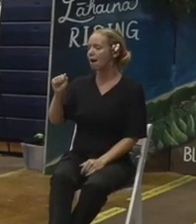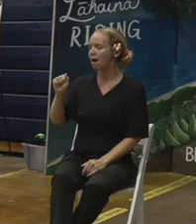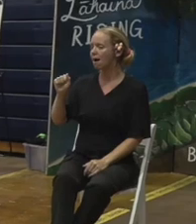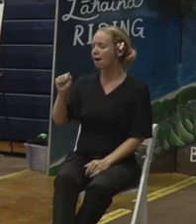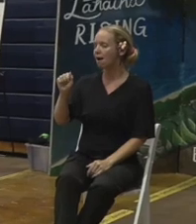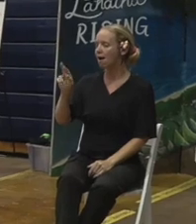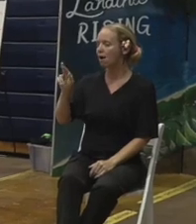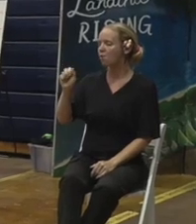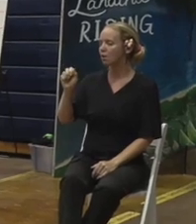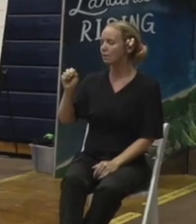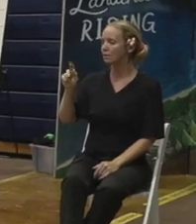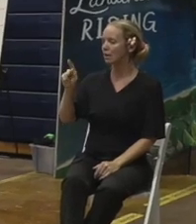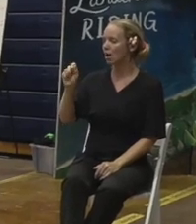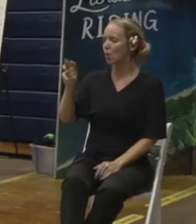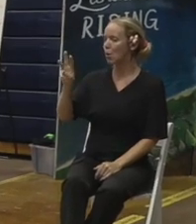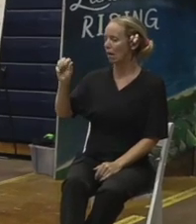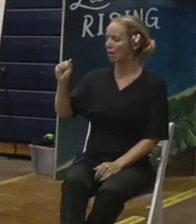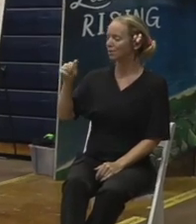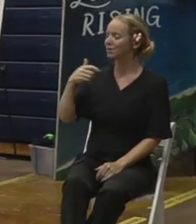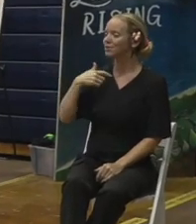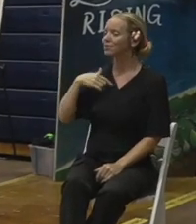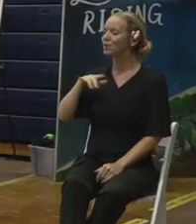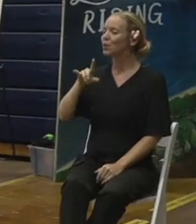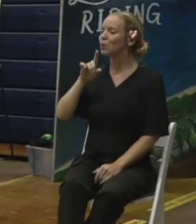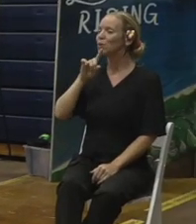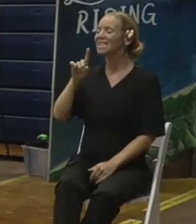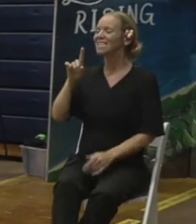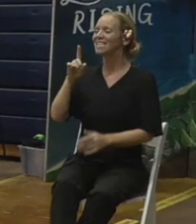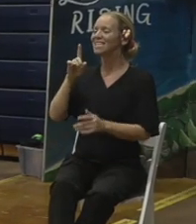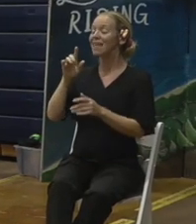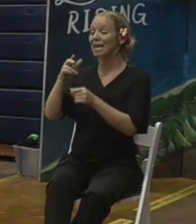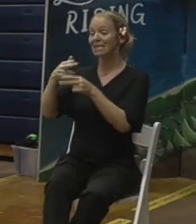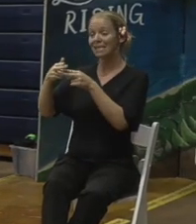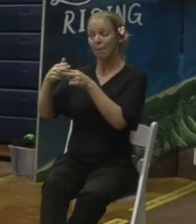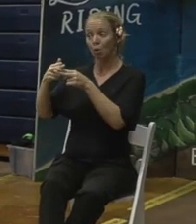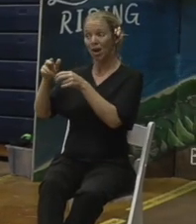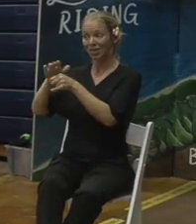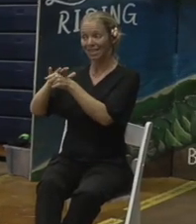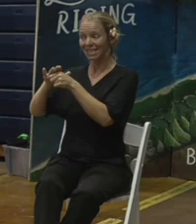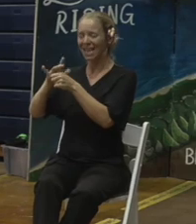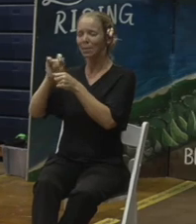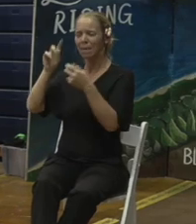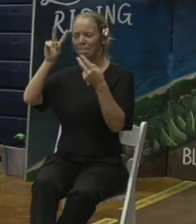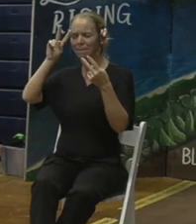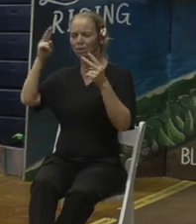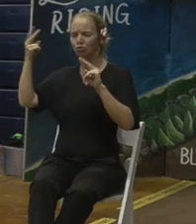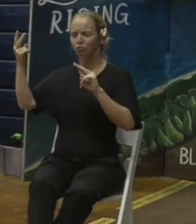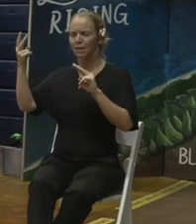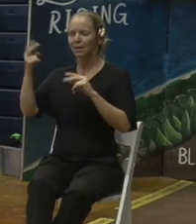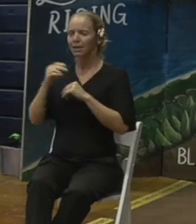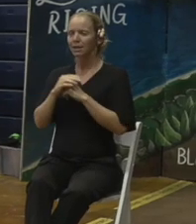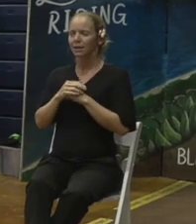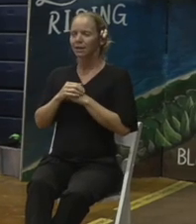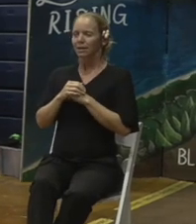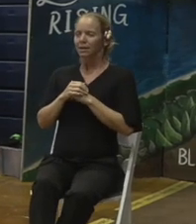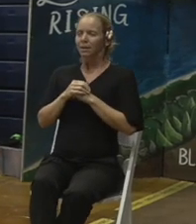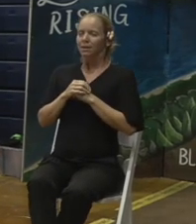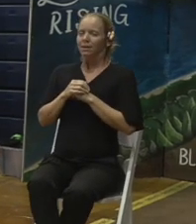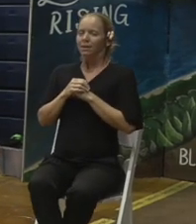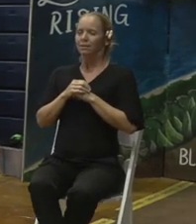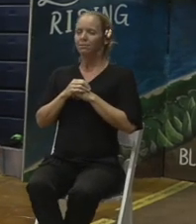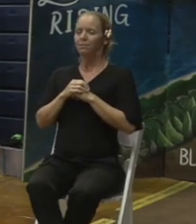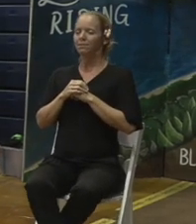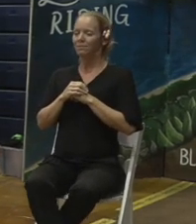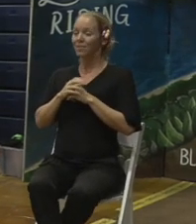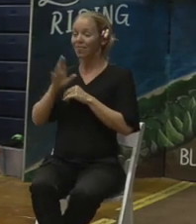reiterate what Mahina said, and that there was some misunderstanding about the Oluwalu site. We have not found the site